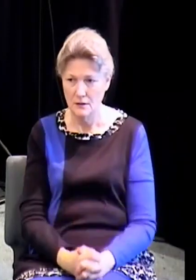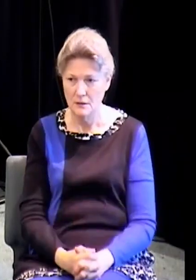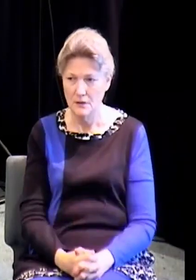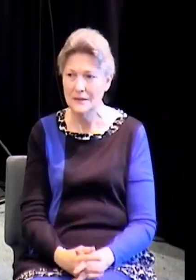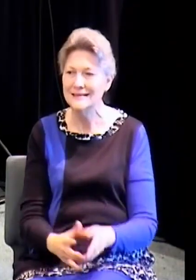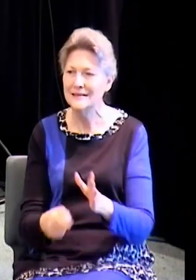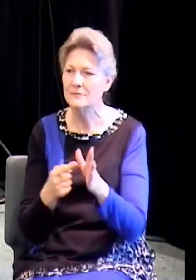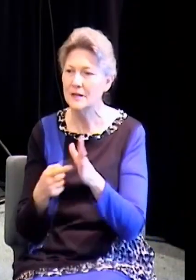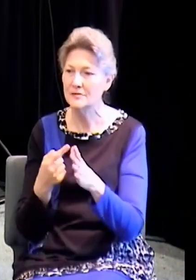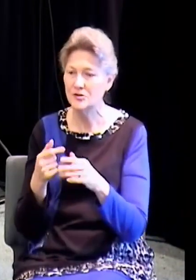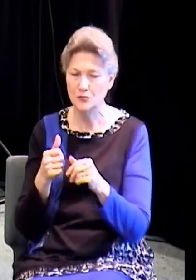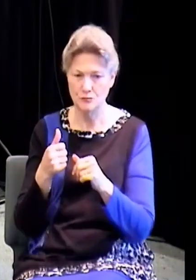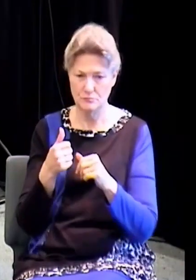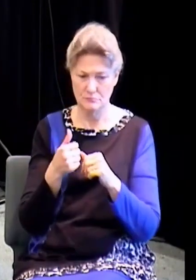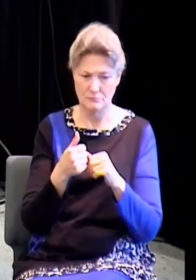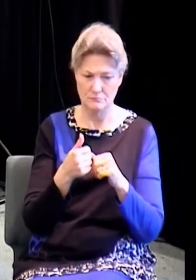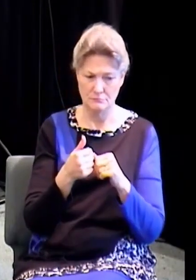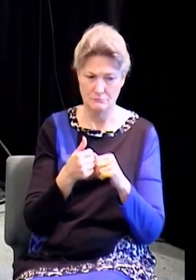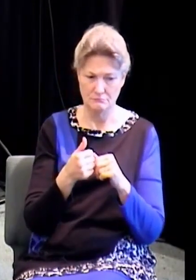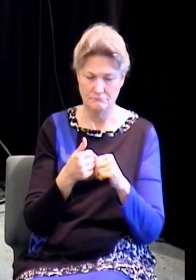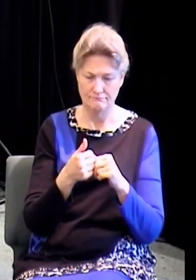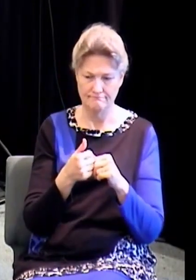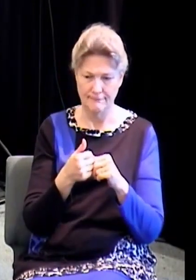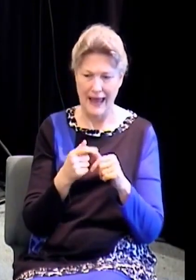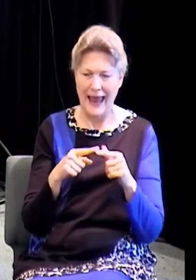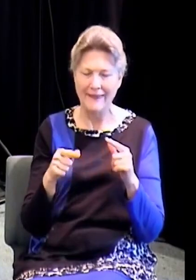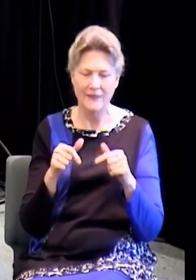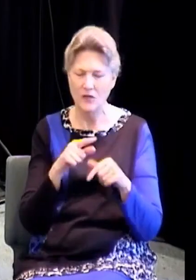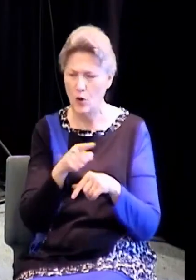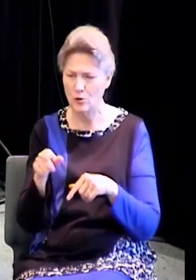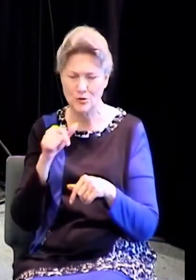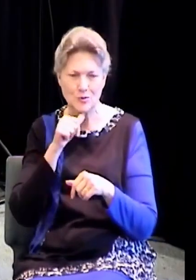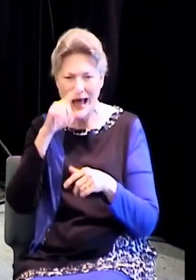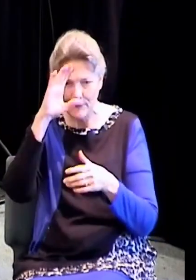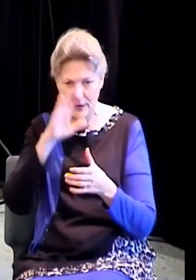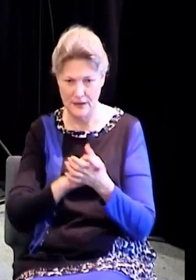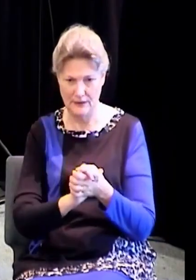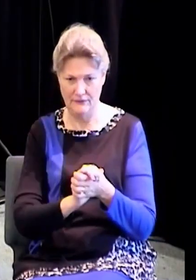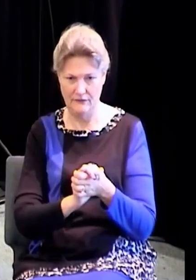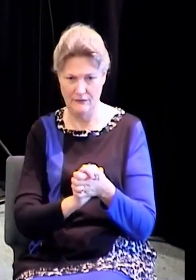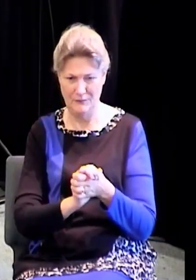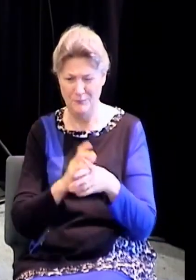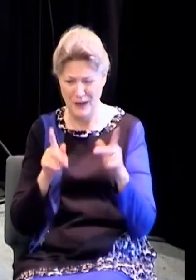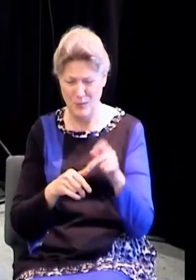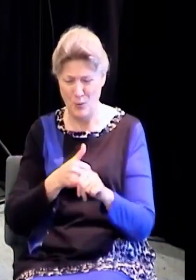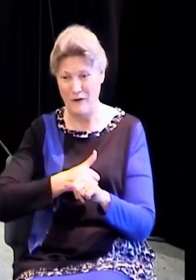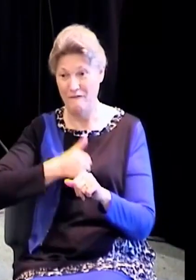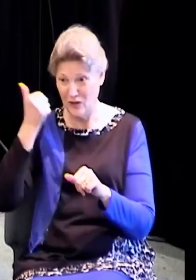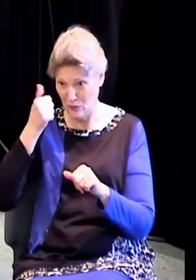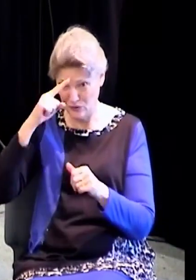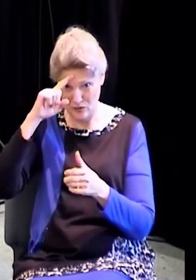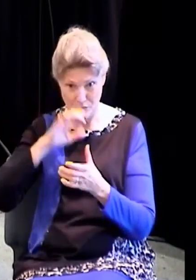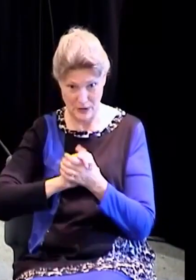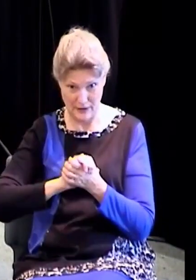what is ours. And it says, and the unbelieving, which are people that refuse to believe, and the abominable,